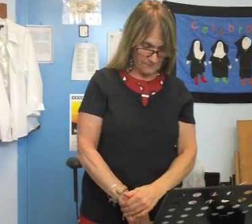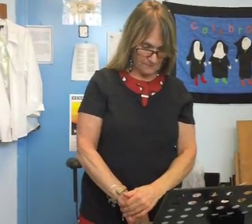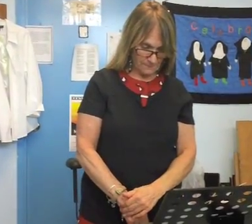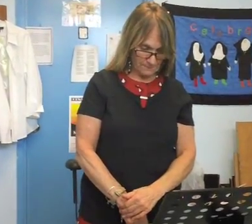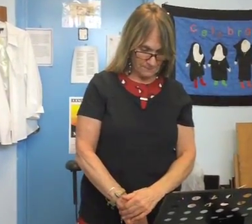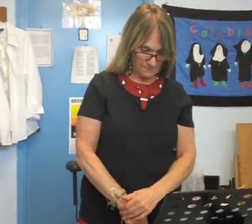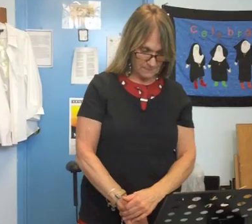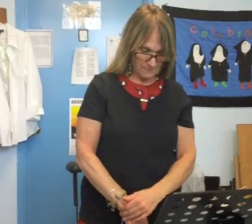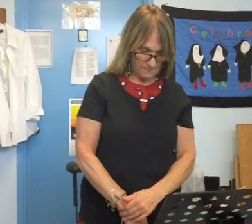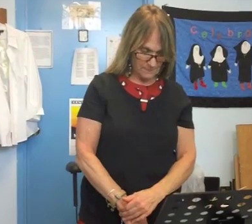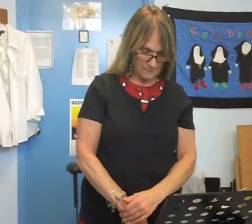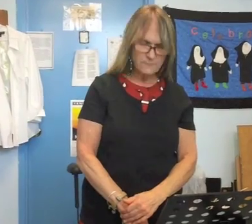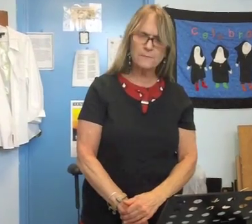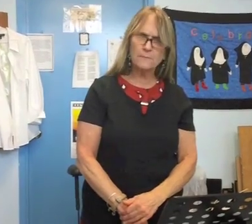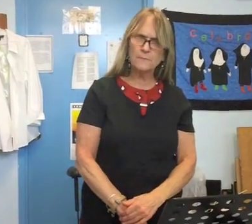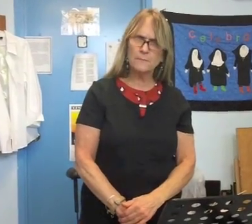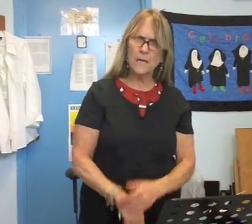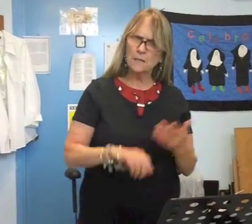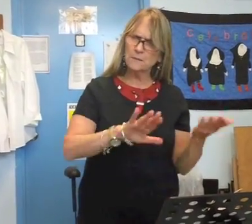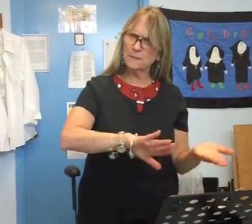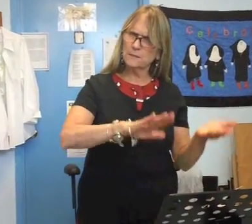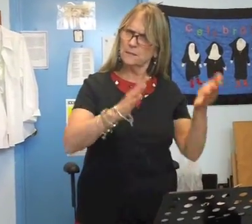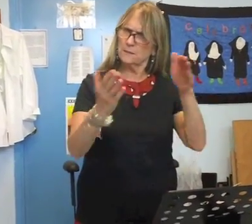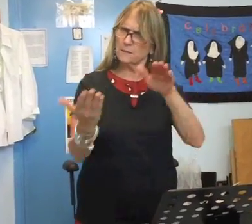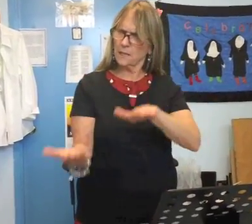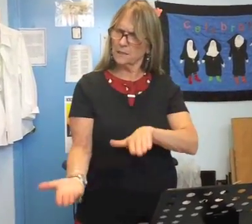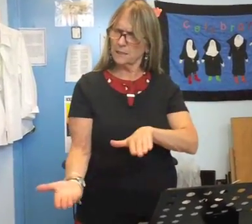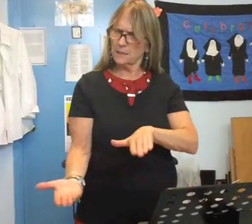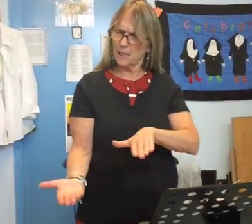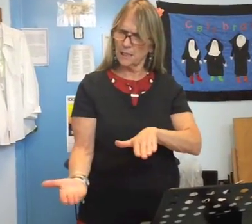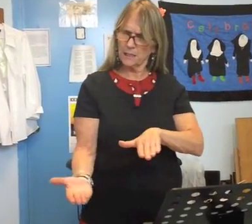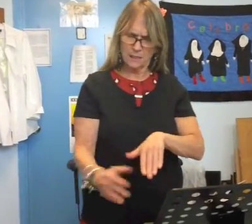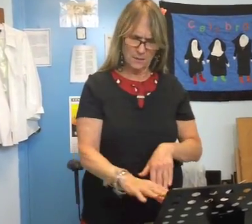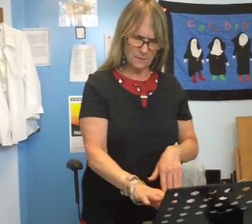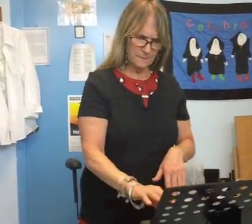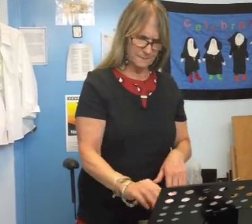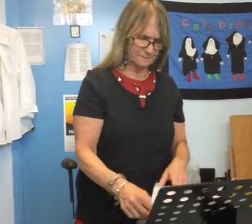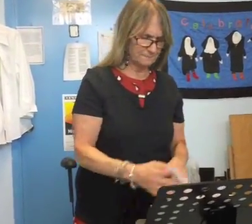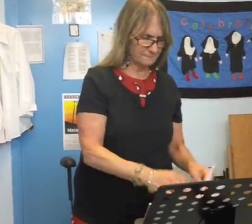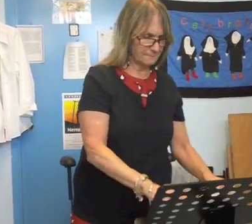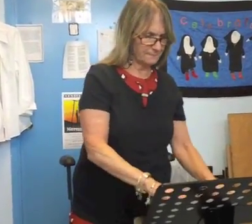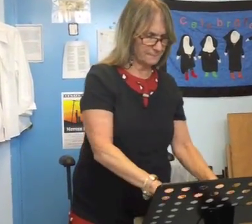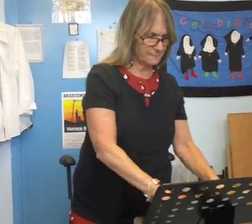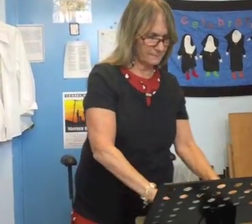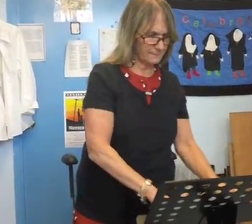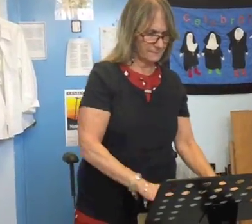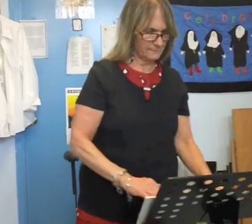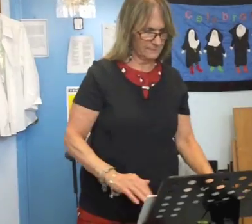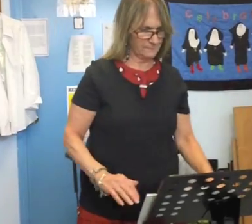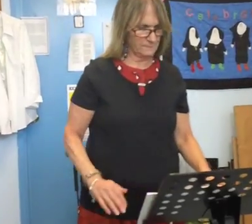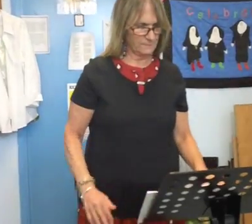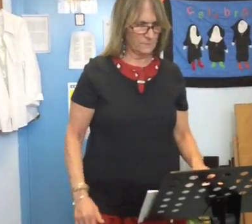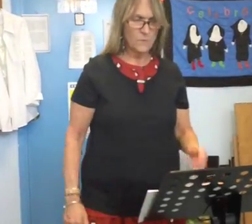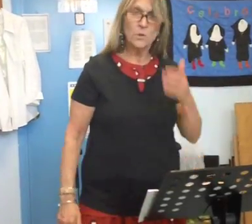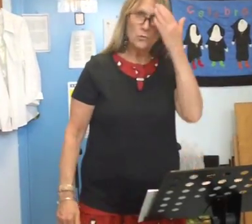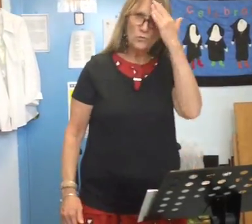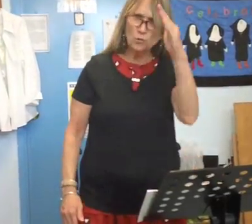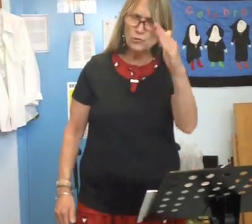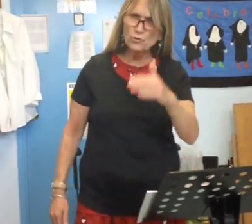box come home did Tuck did he die? I think so don't you